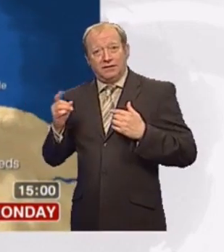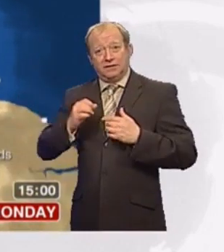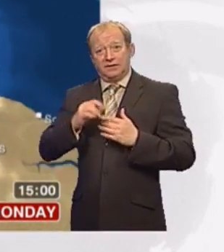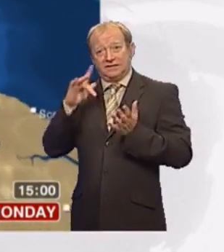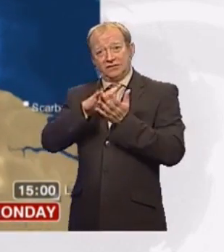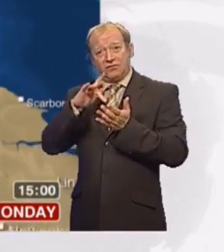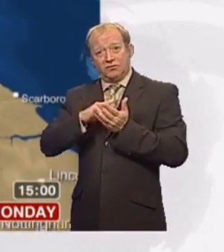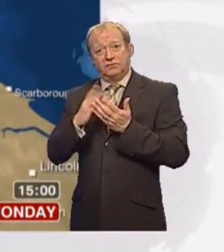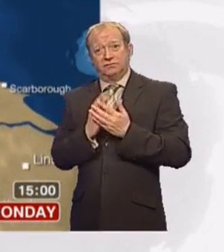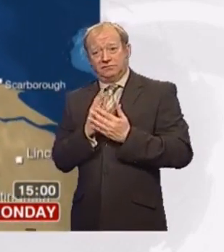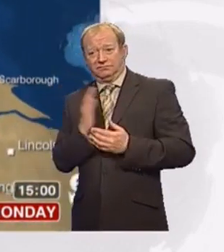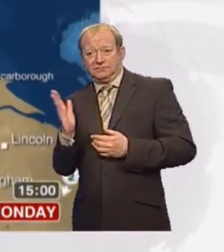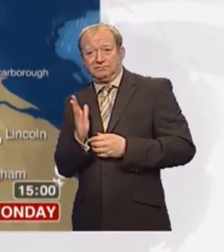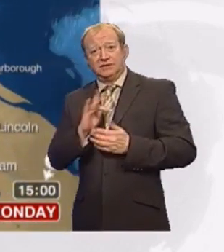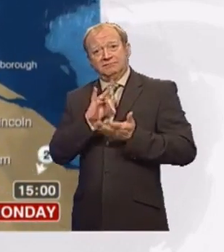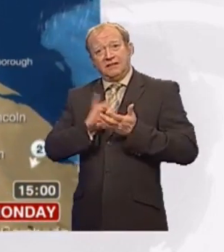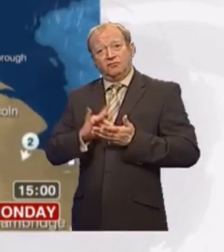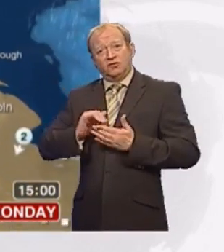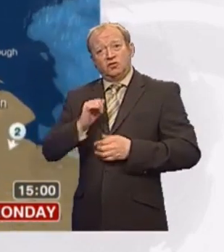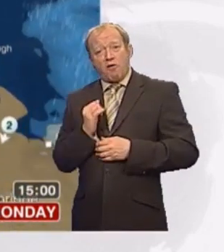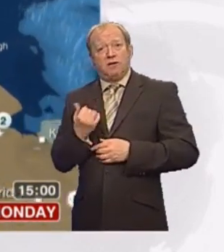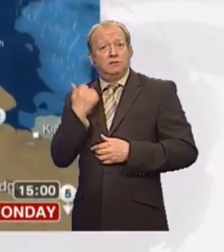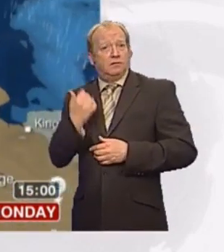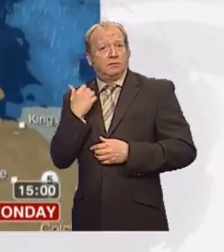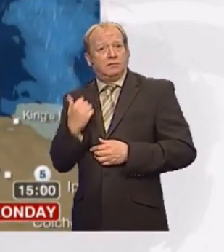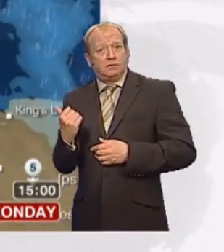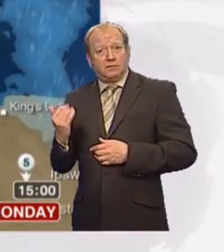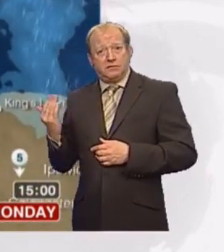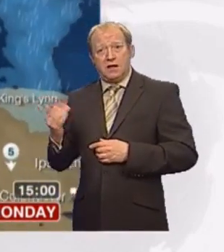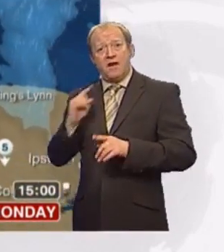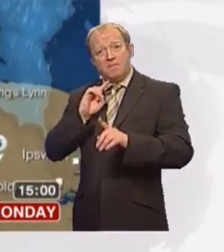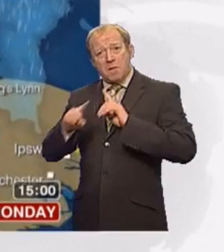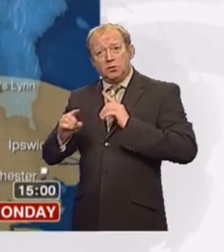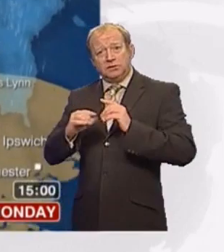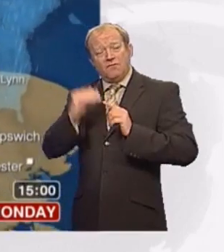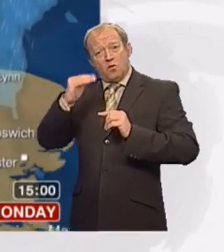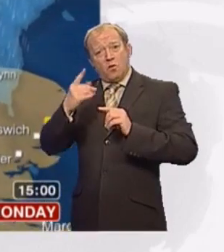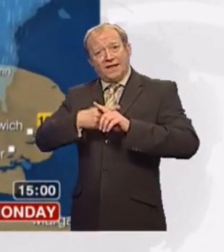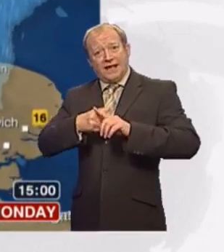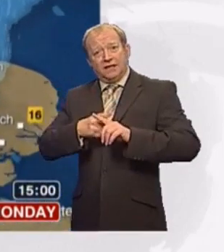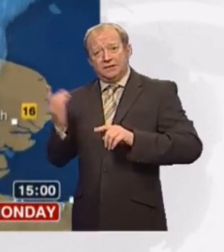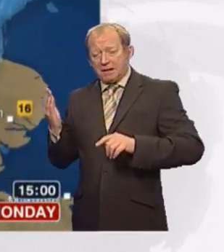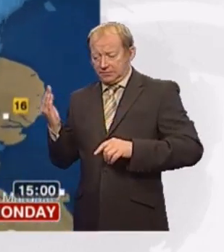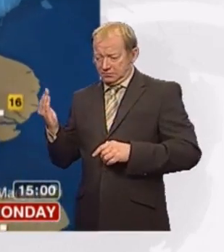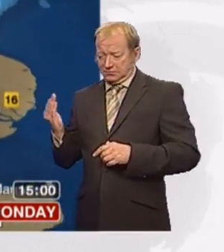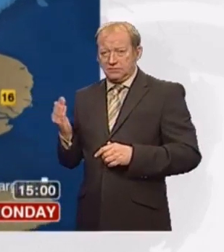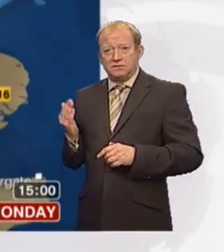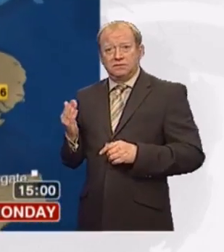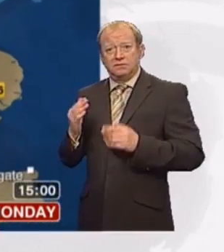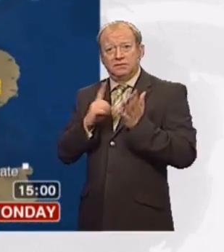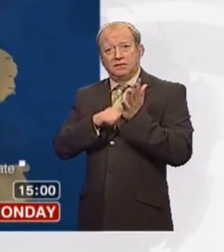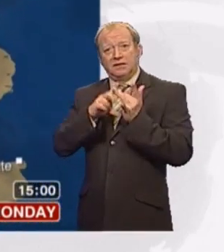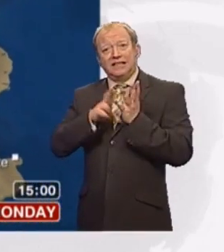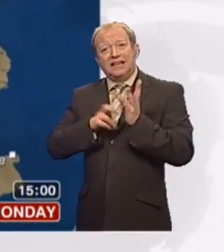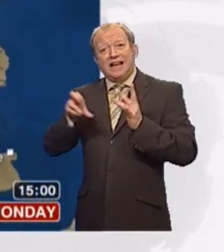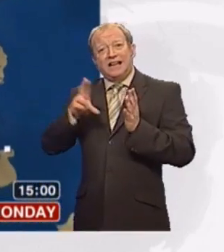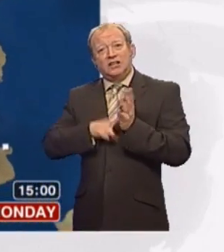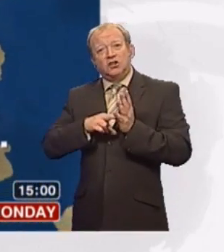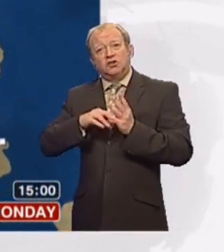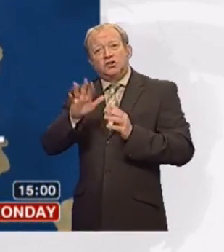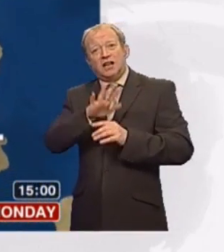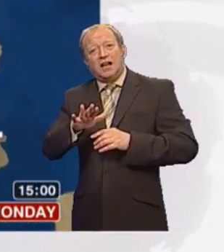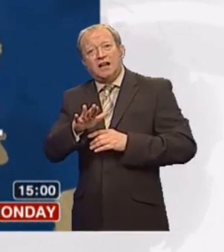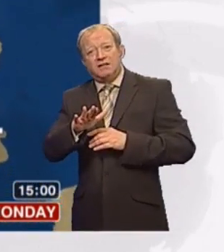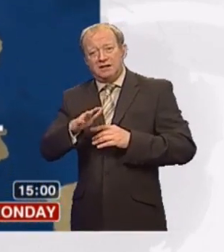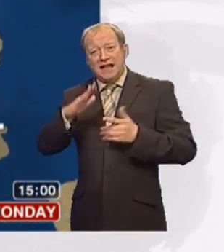across central, eastern and southern Scotland. Similar weather conditions across most of northern England, but by the time we get to Lincolnshire, East Anglia and